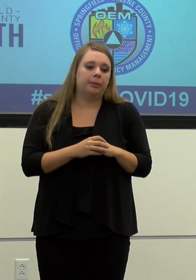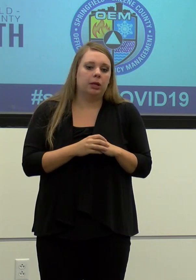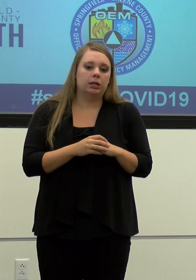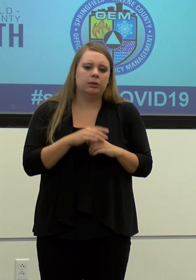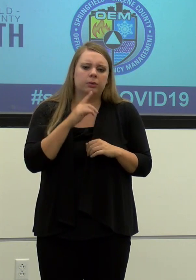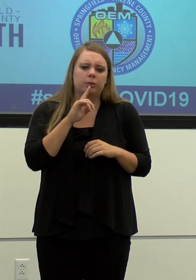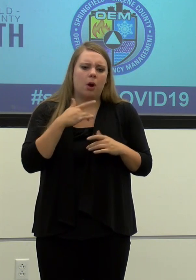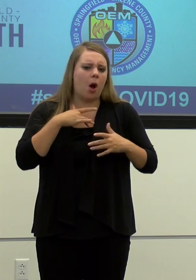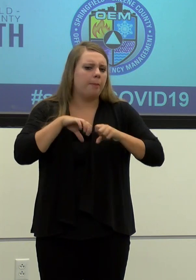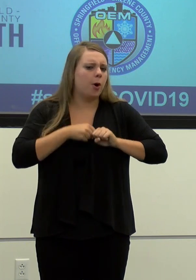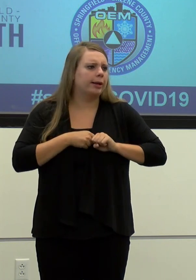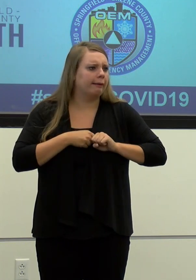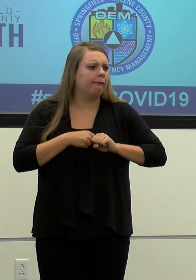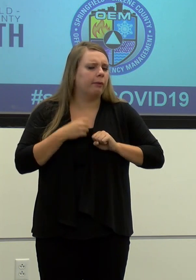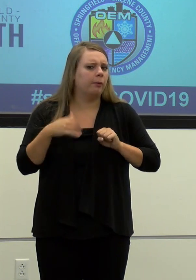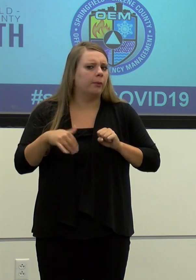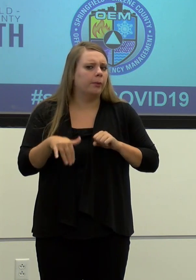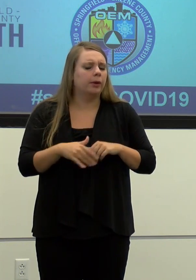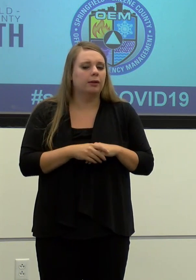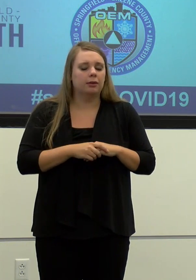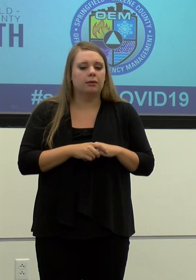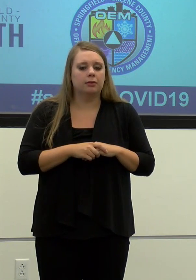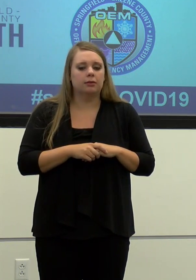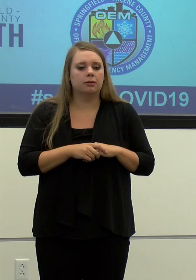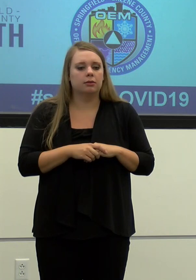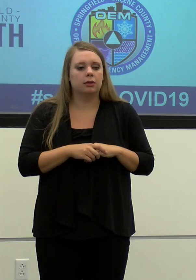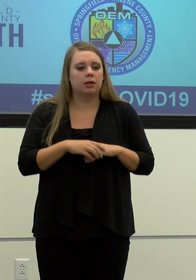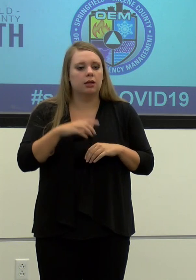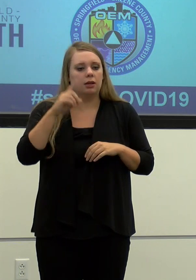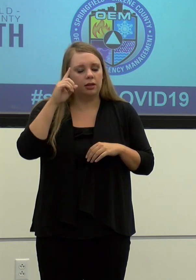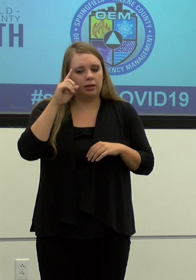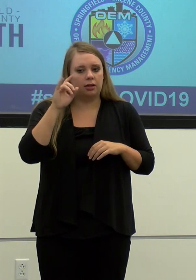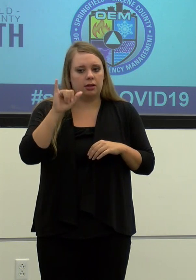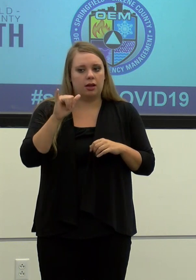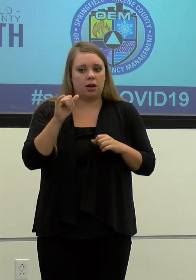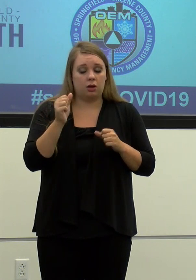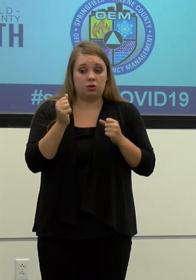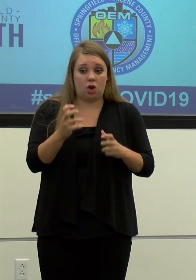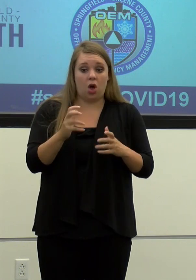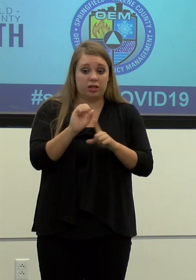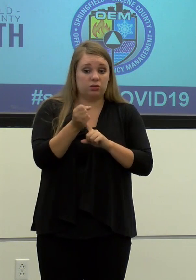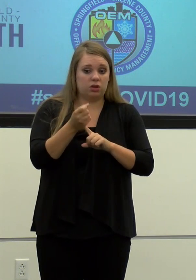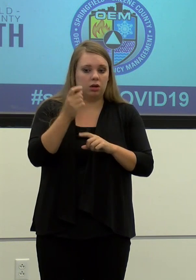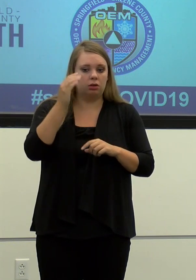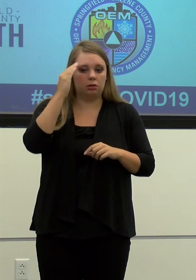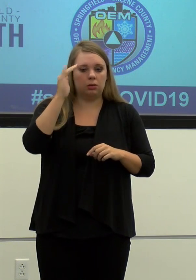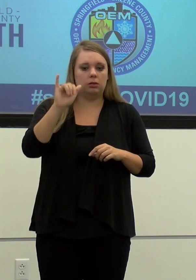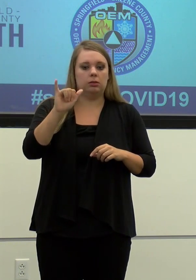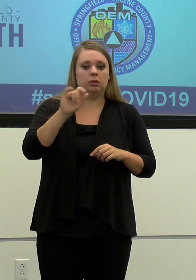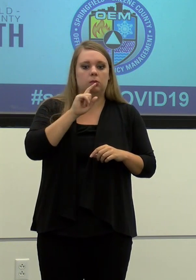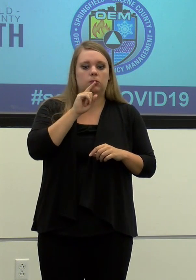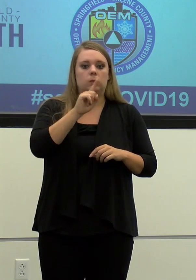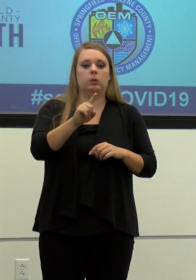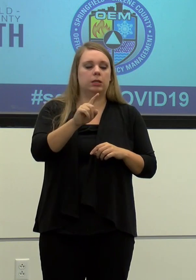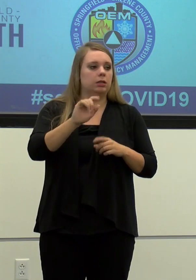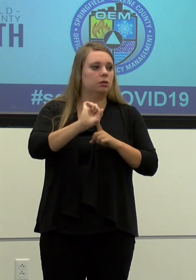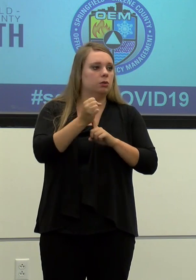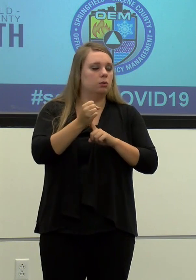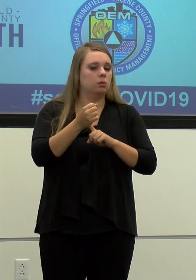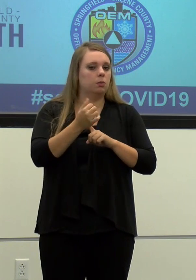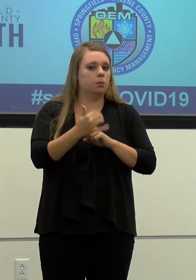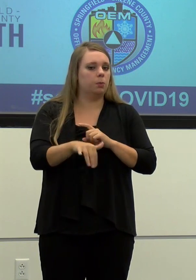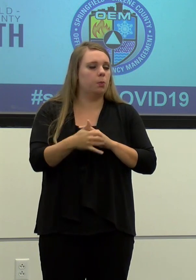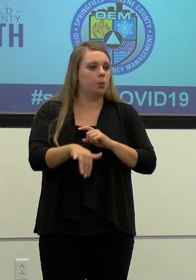heartbreaking. And I think that that maybe makes this a little more real for us that we, you know, essentially,